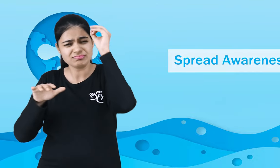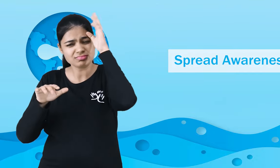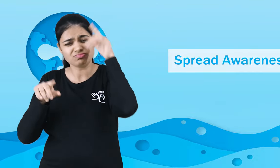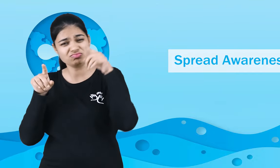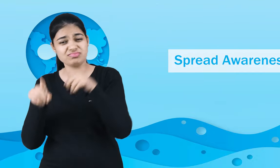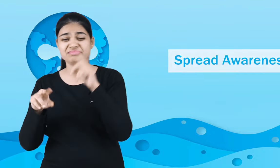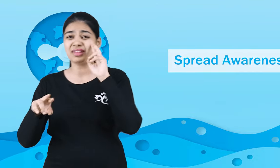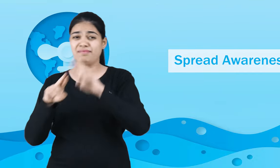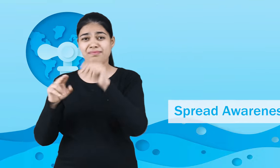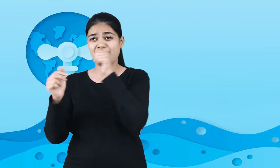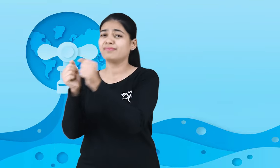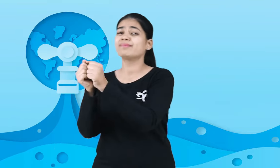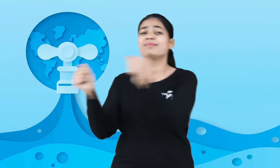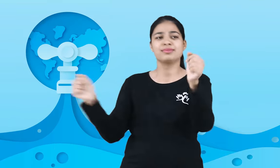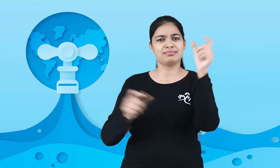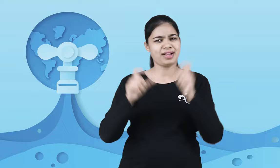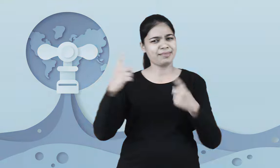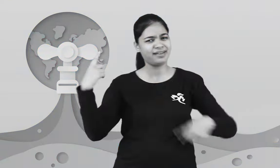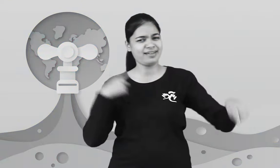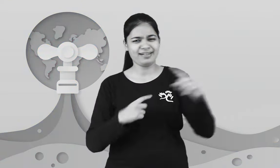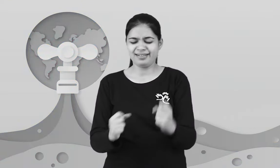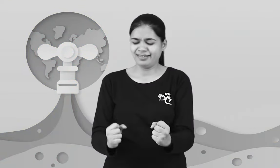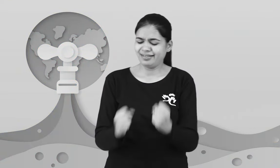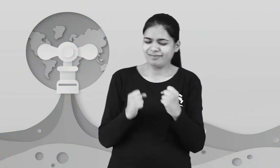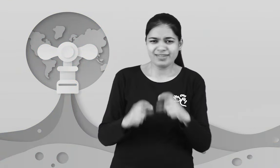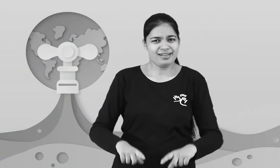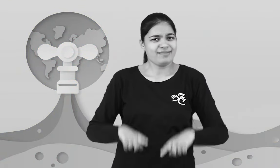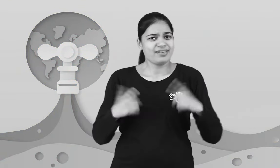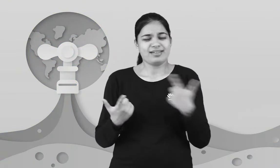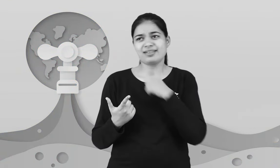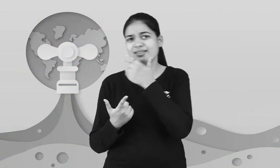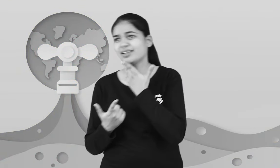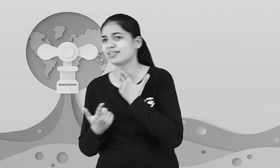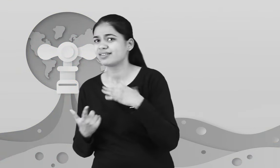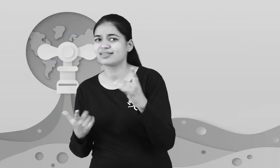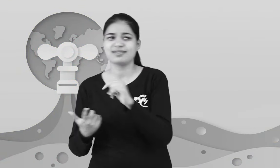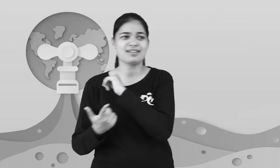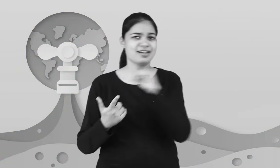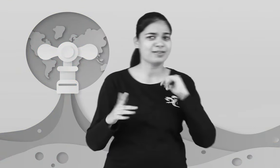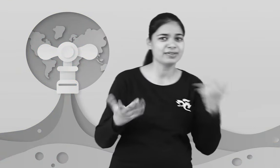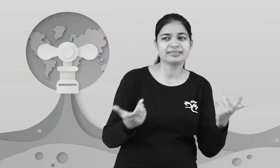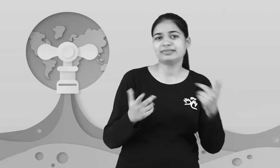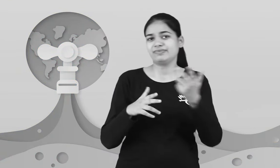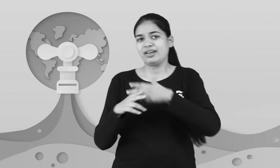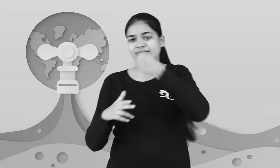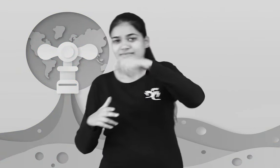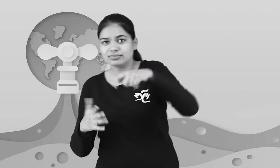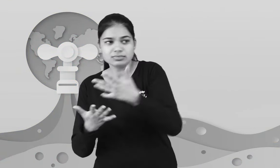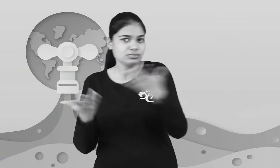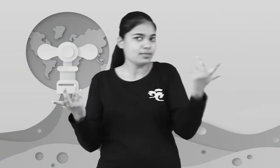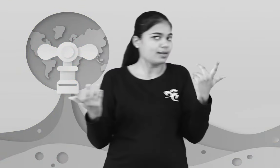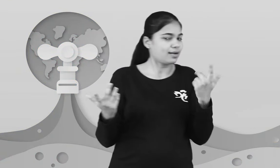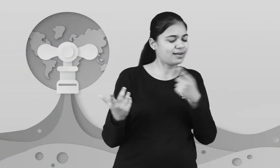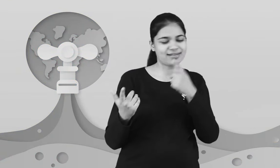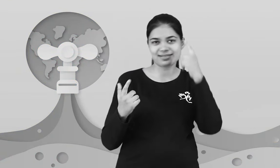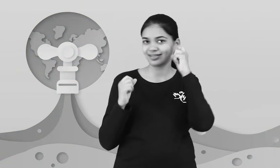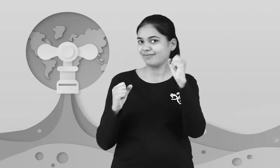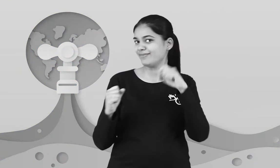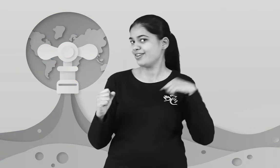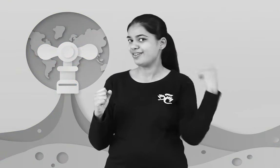we are using water mindfully and efficiently. Taking steps to conserve water so in future we don't suffer water loss and water insecure.